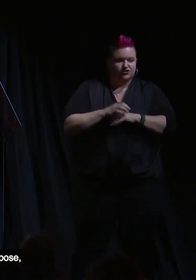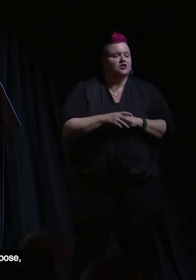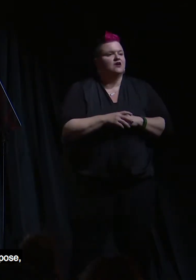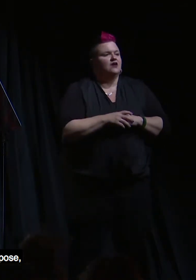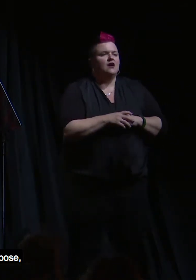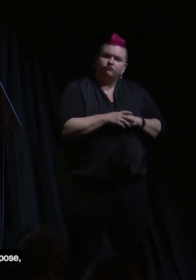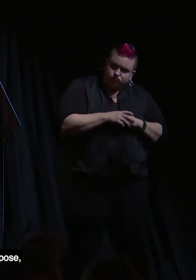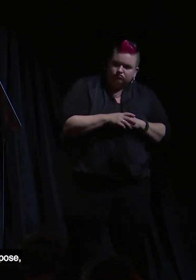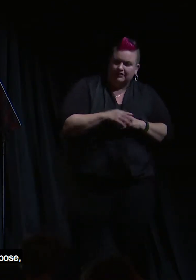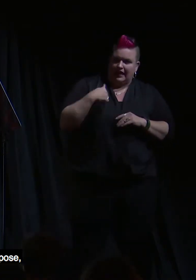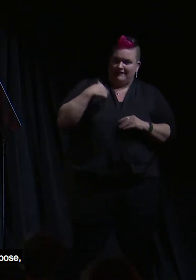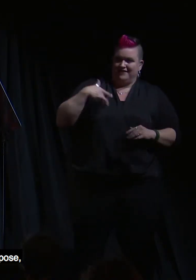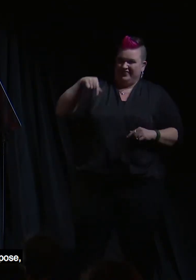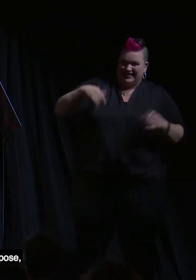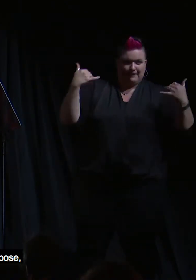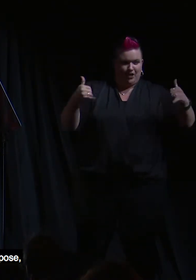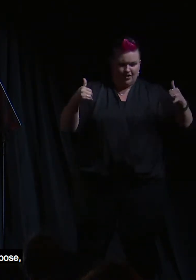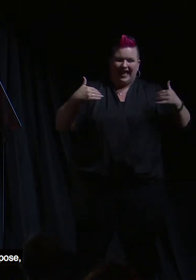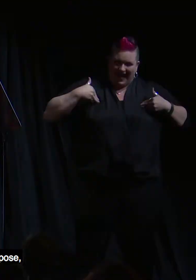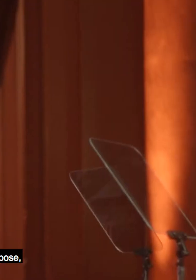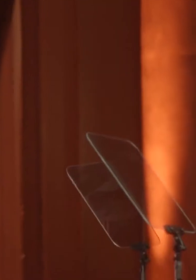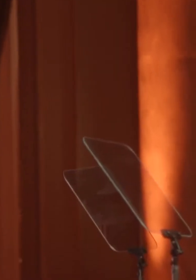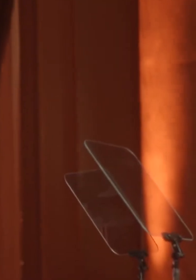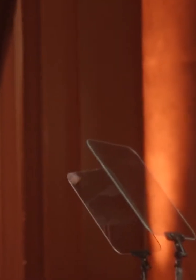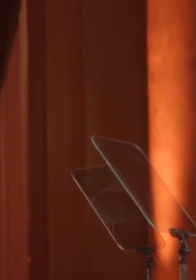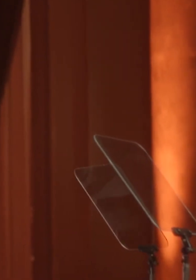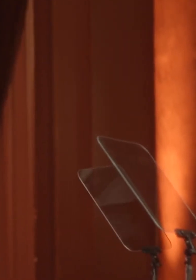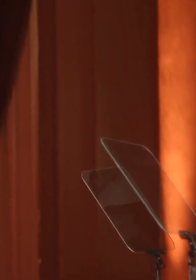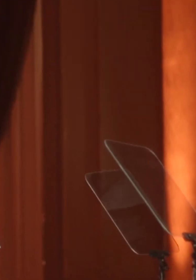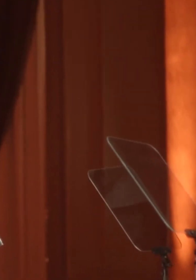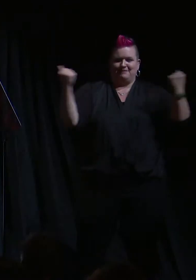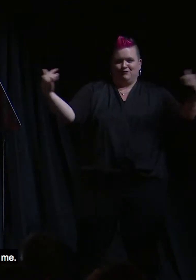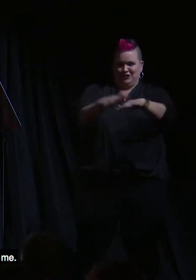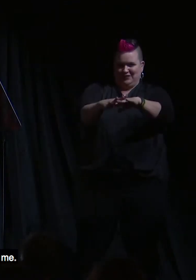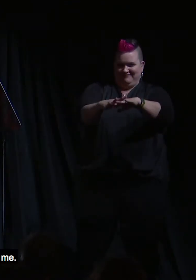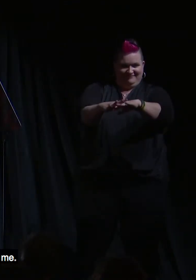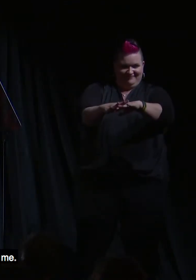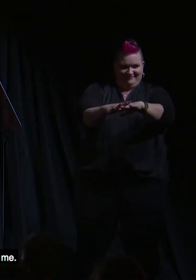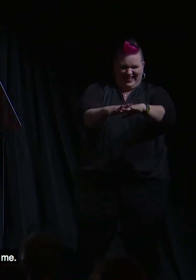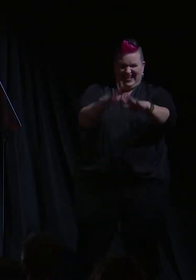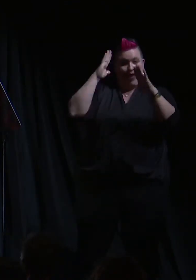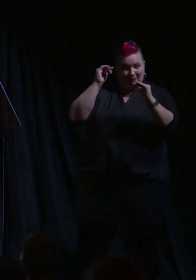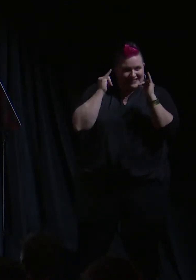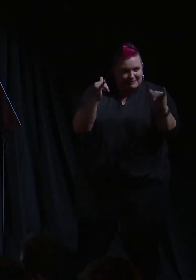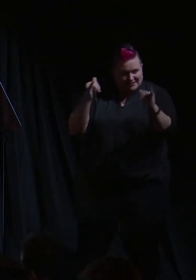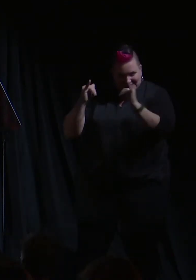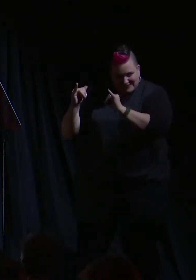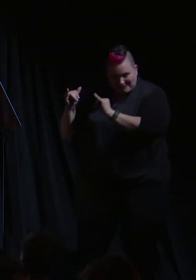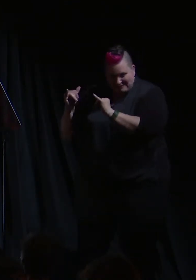I consider this party with a purpose a family reunion. And I hope you are here with me.